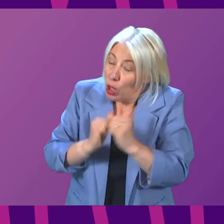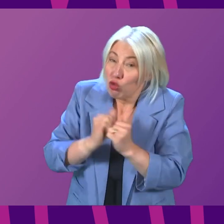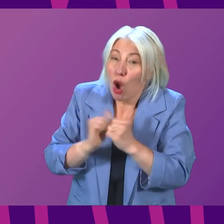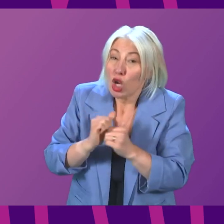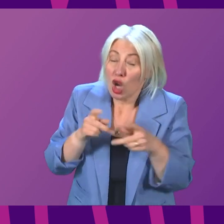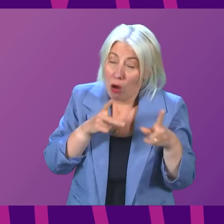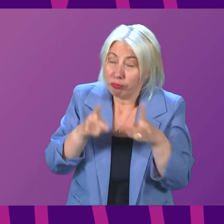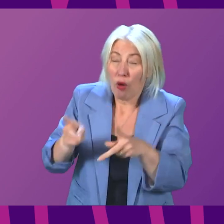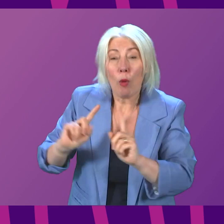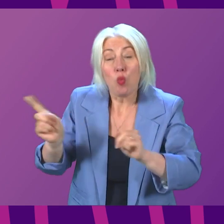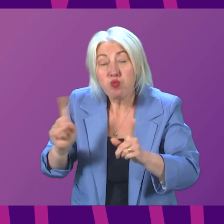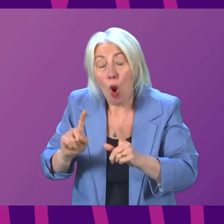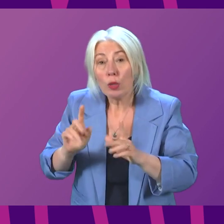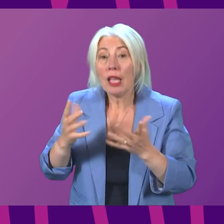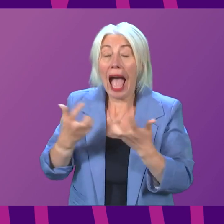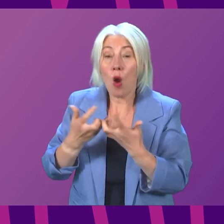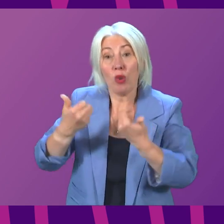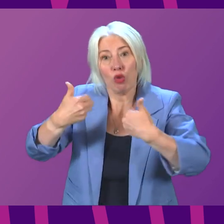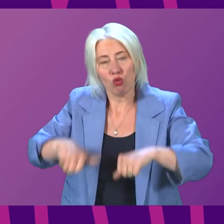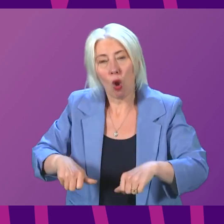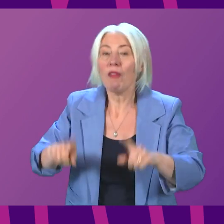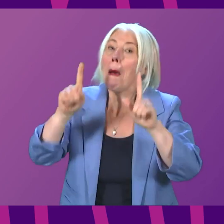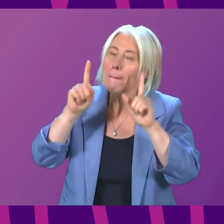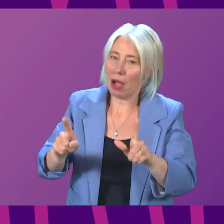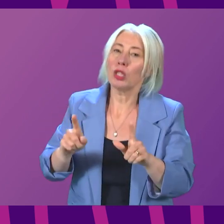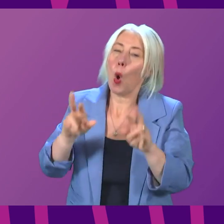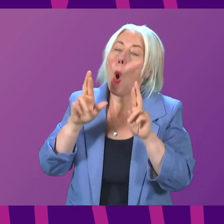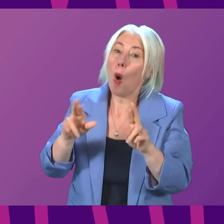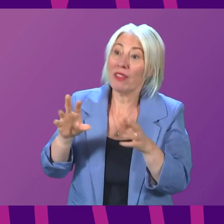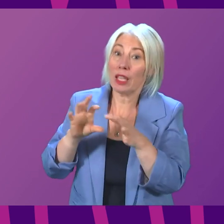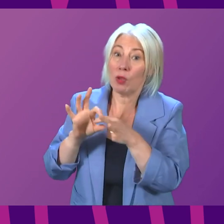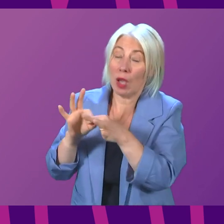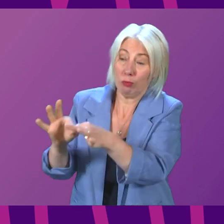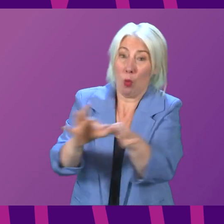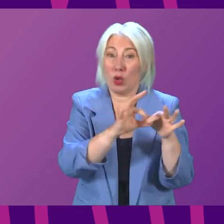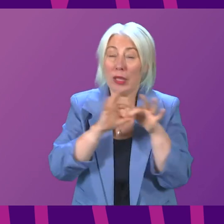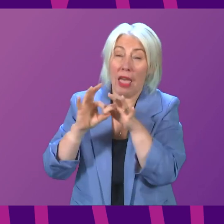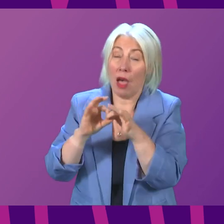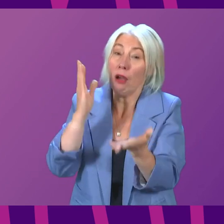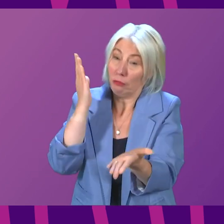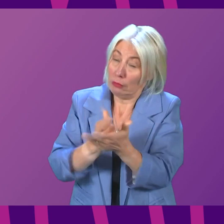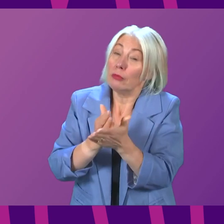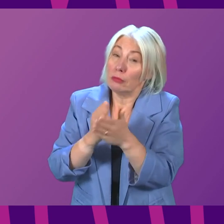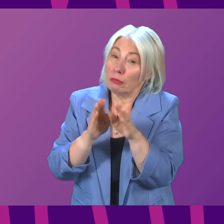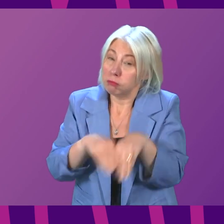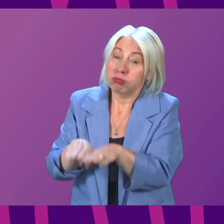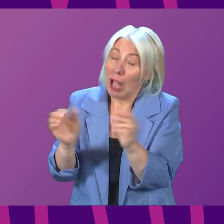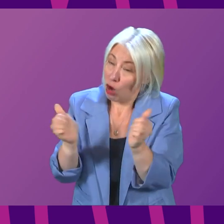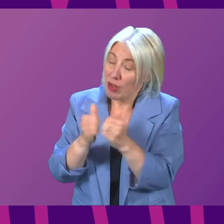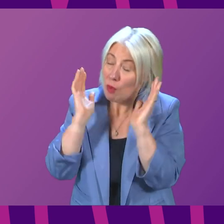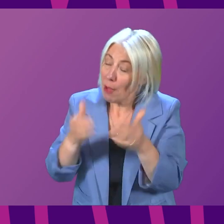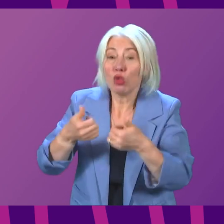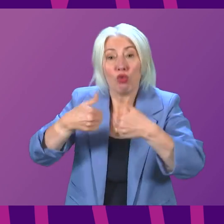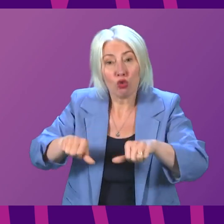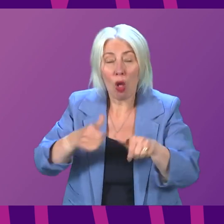formats through which we resolve these issues. But I hope there is complete unity here on the fact that we do need to resolve them and